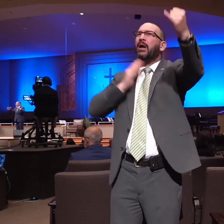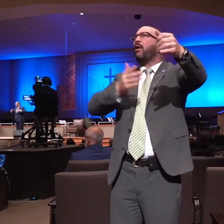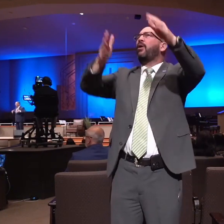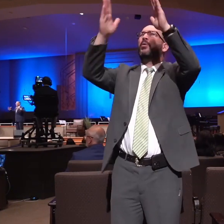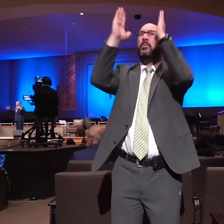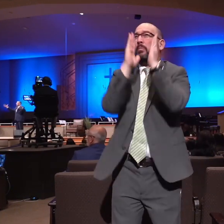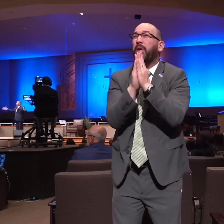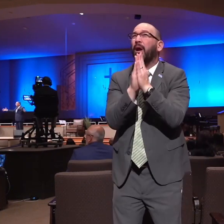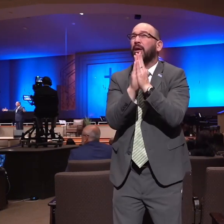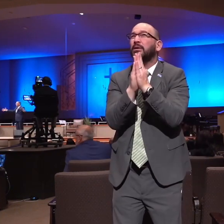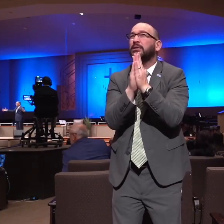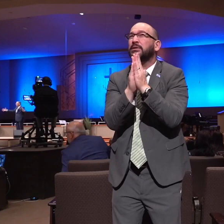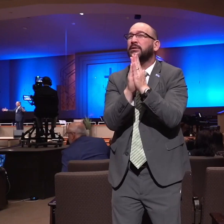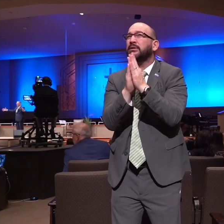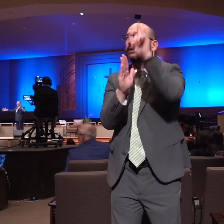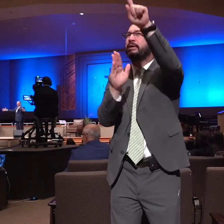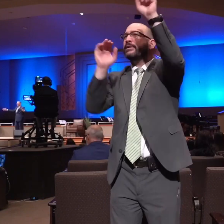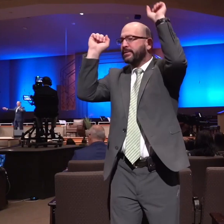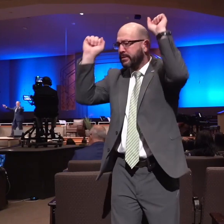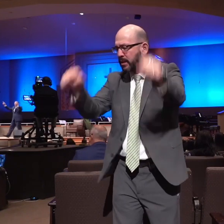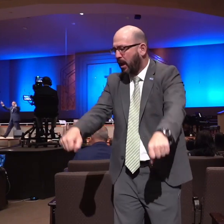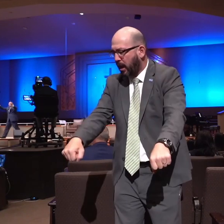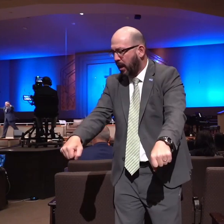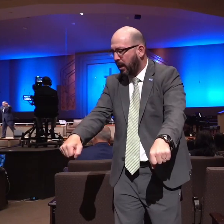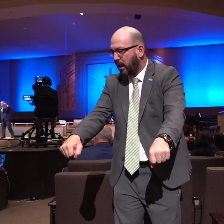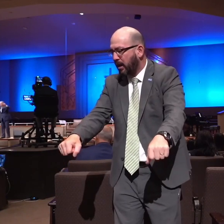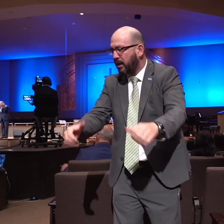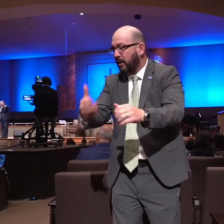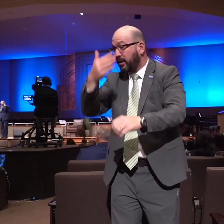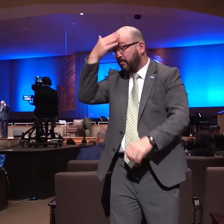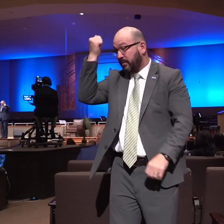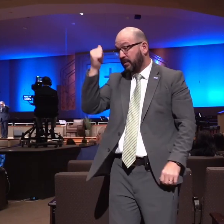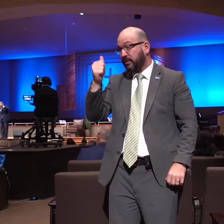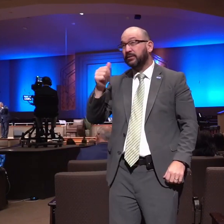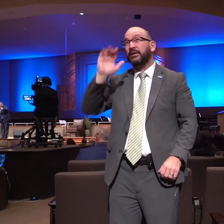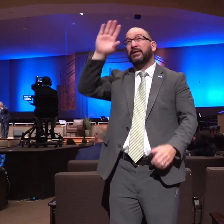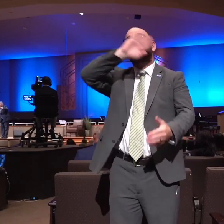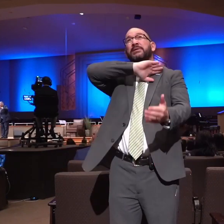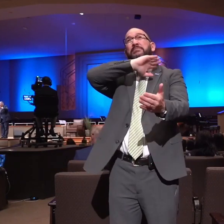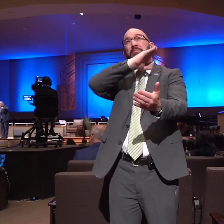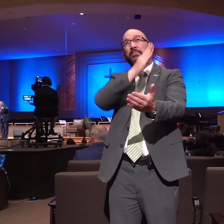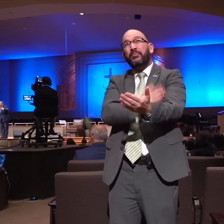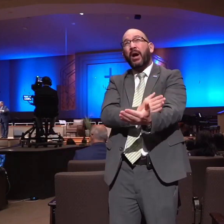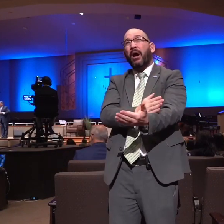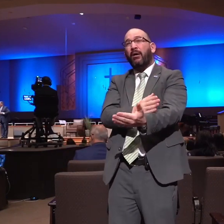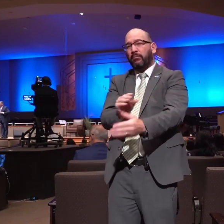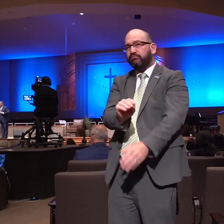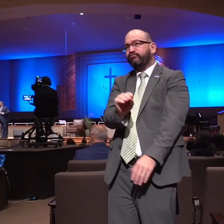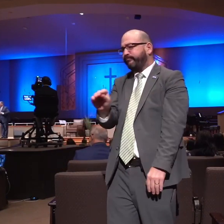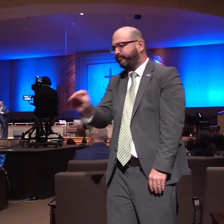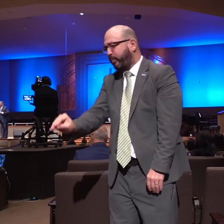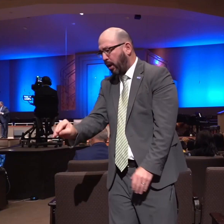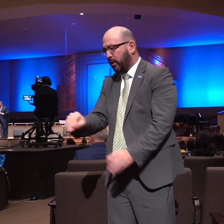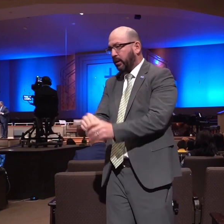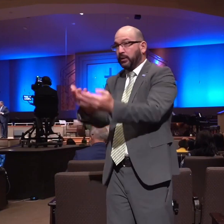we ask or think how according to the power that worketh in us